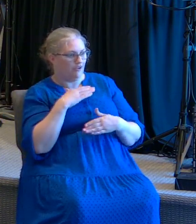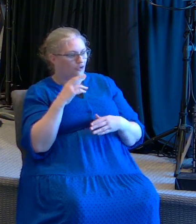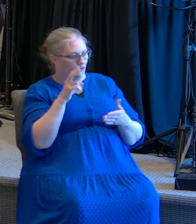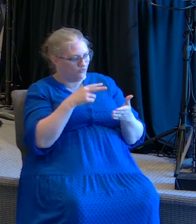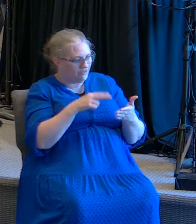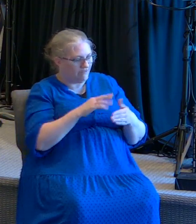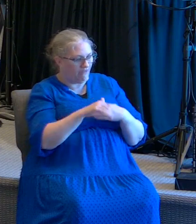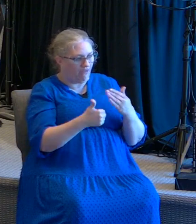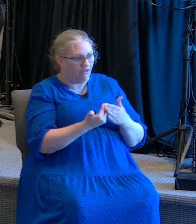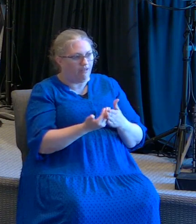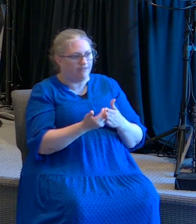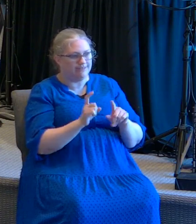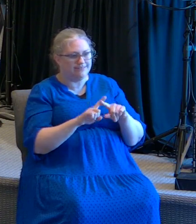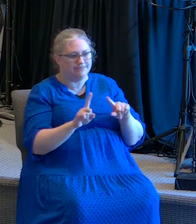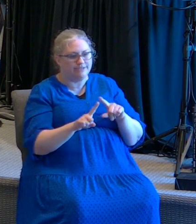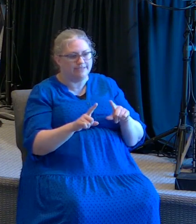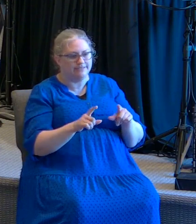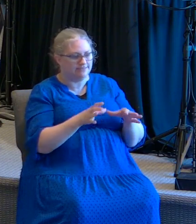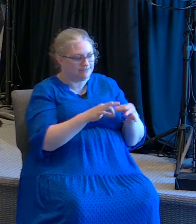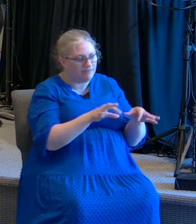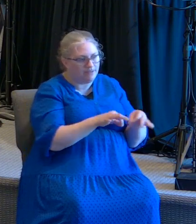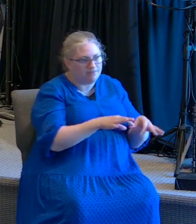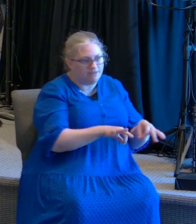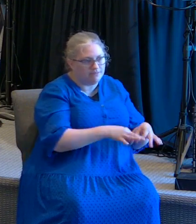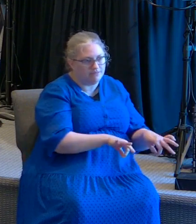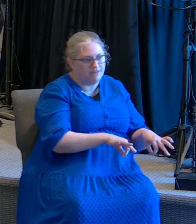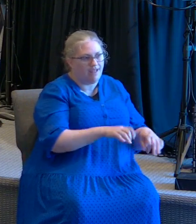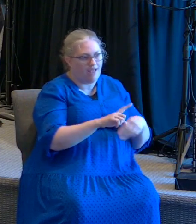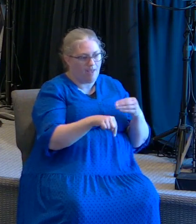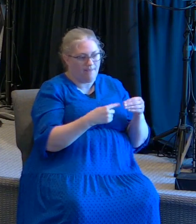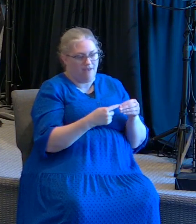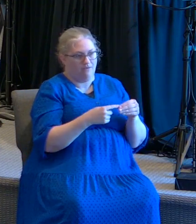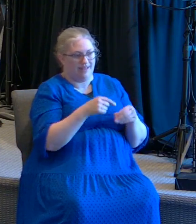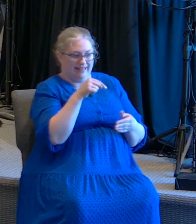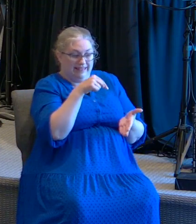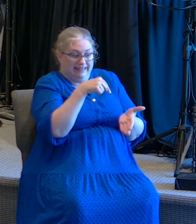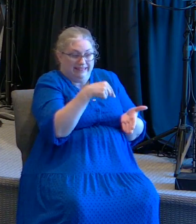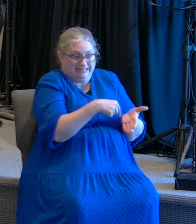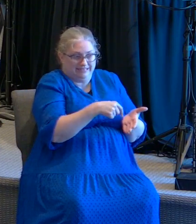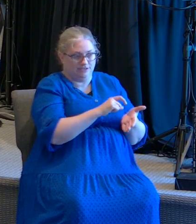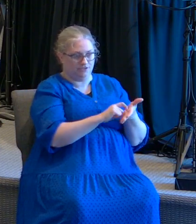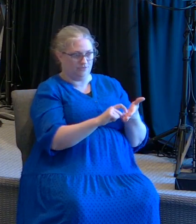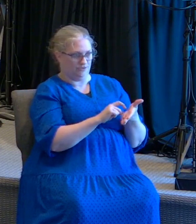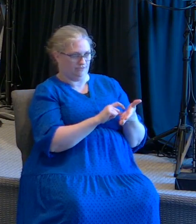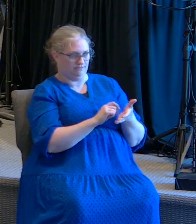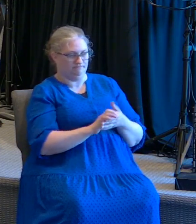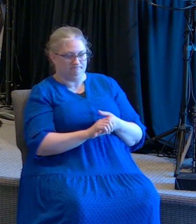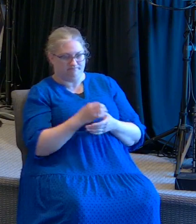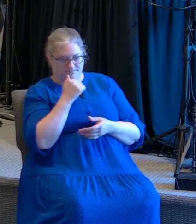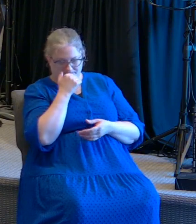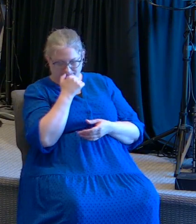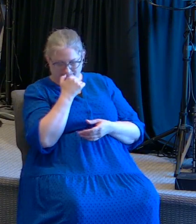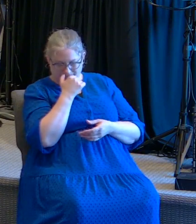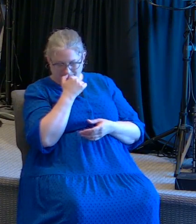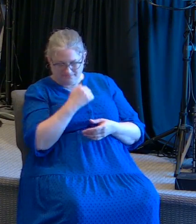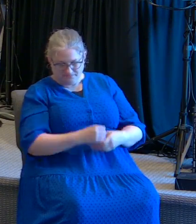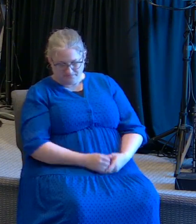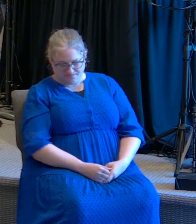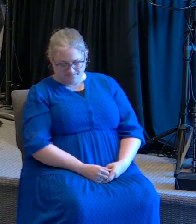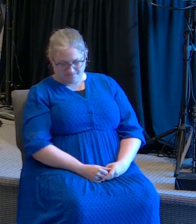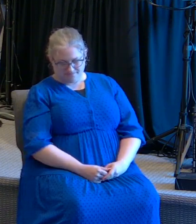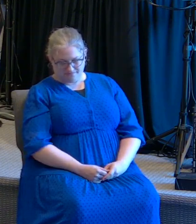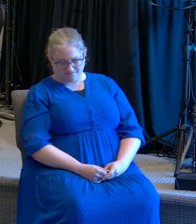on this scripture. Yo me gozaba leyendo los comentarios a través, por el pasaje de esta